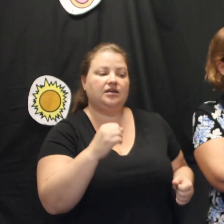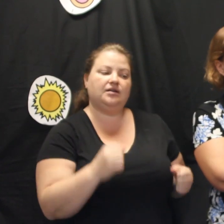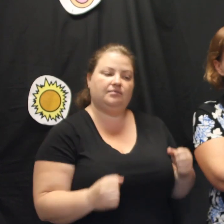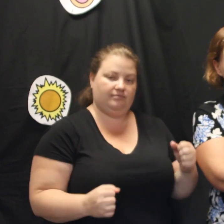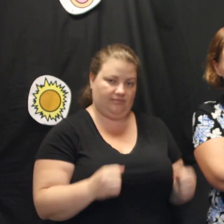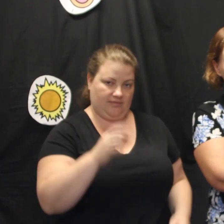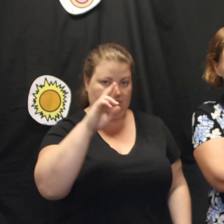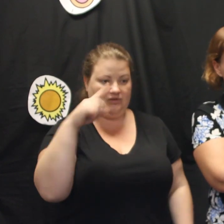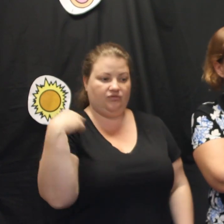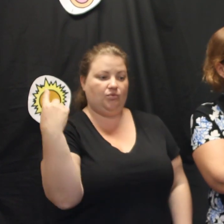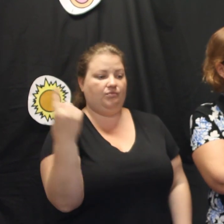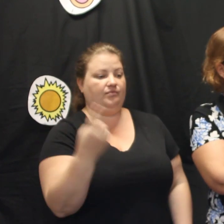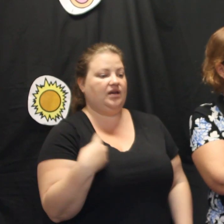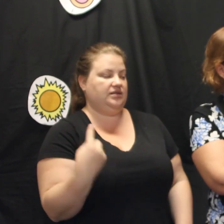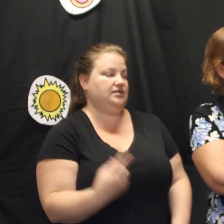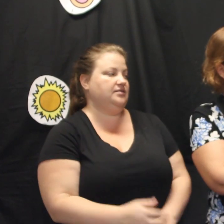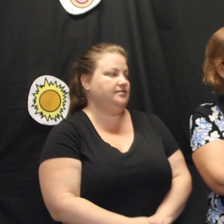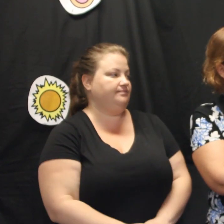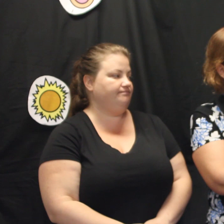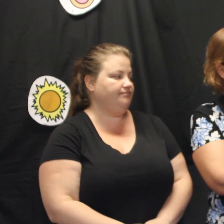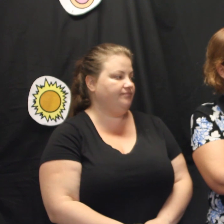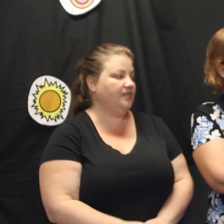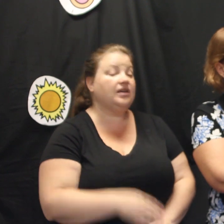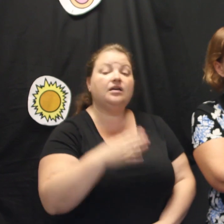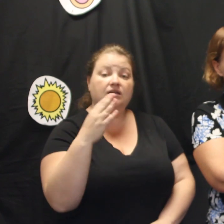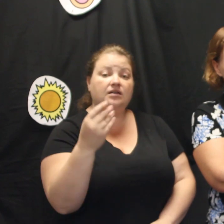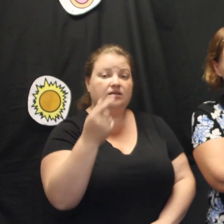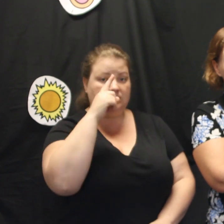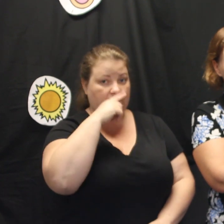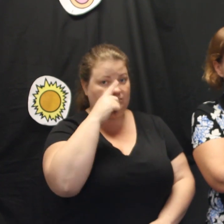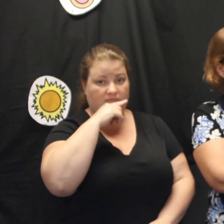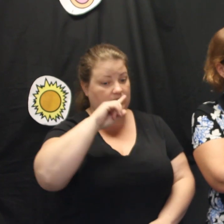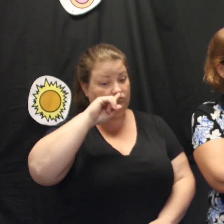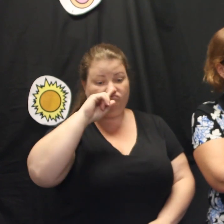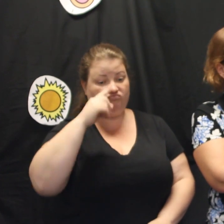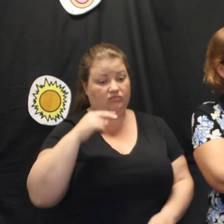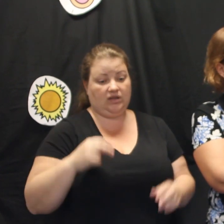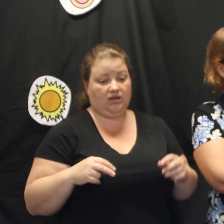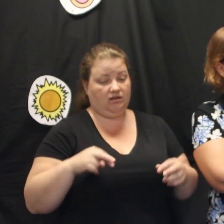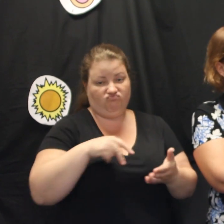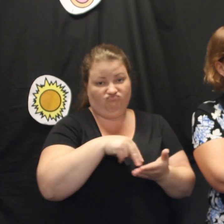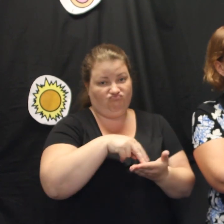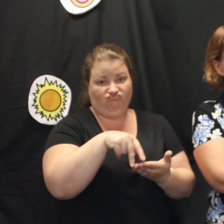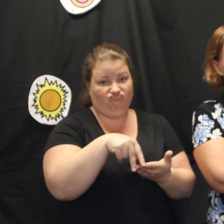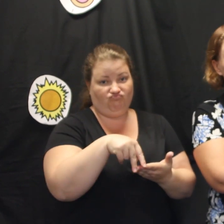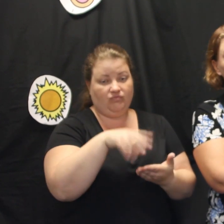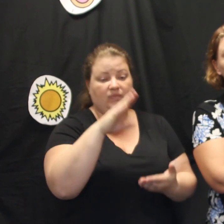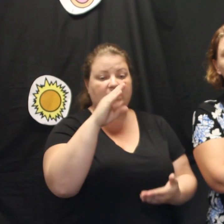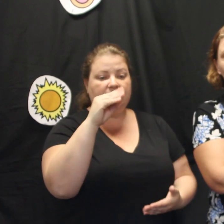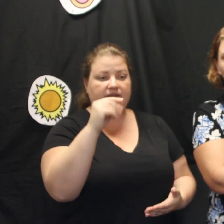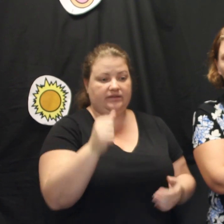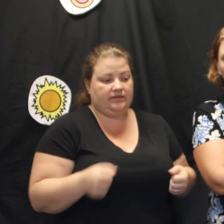Some people can't walk. Some are pushed in wheelchairs. Some